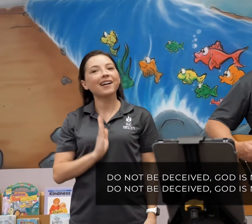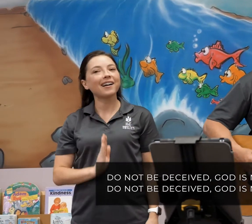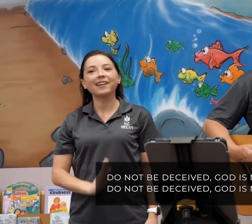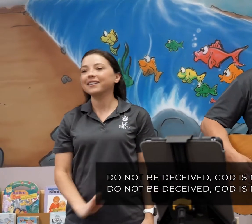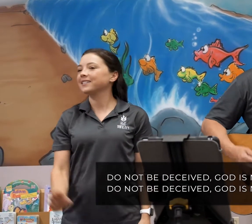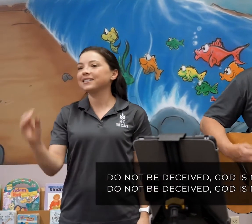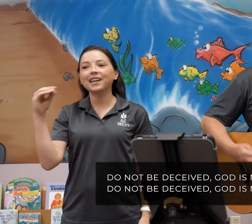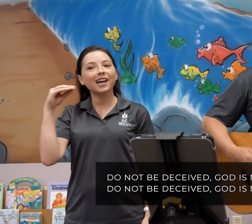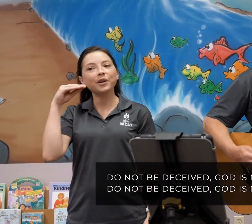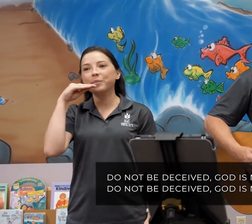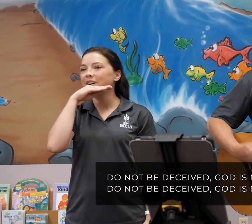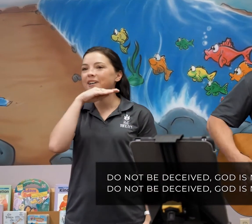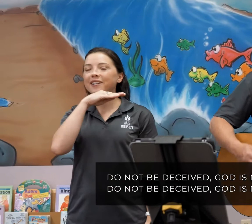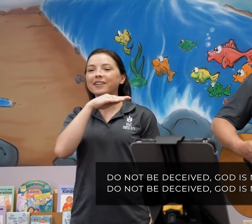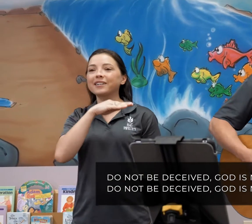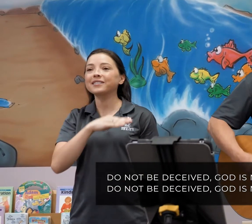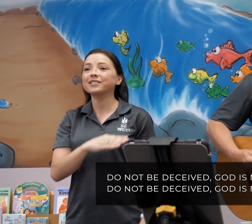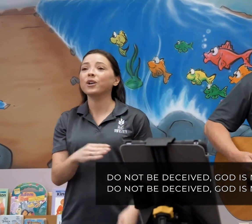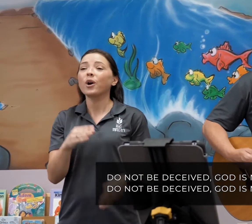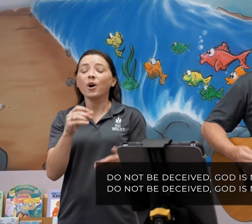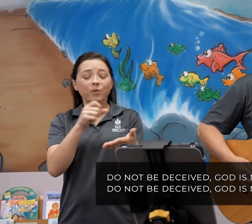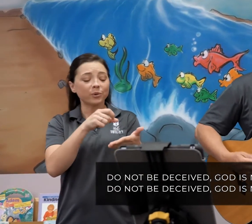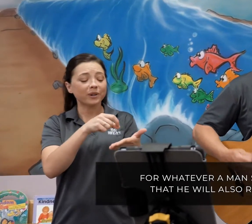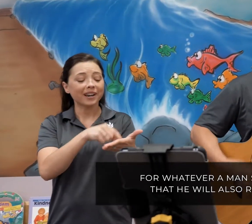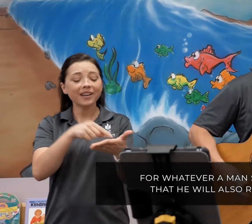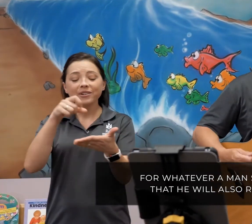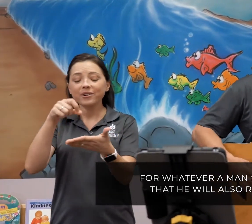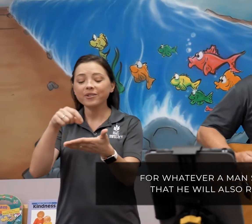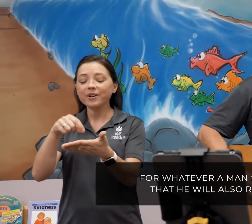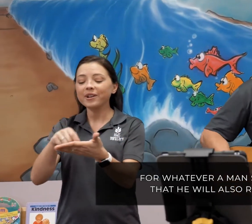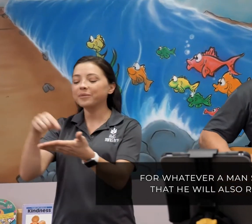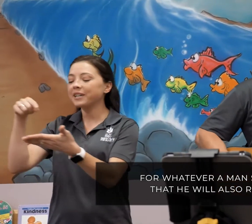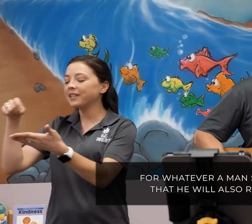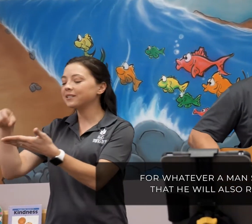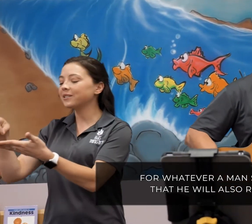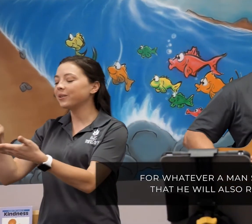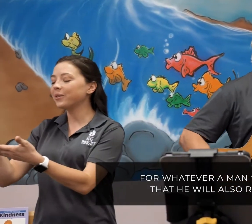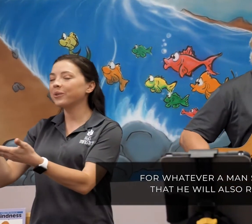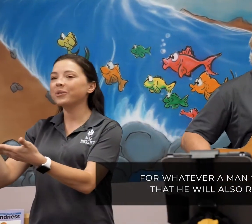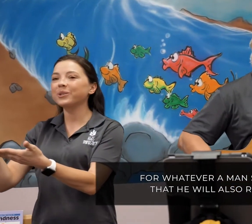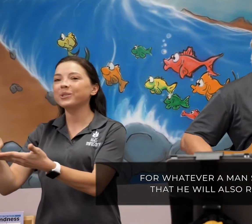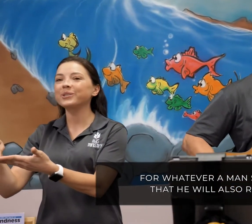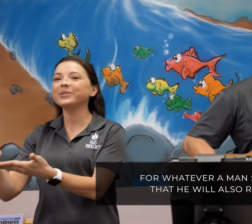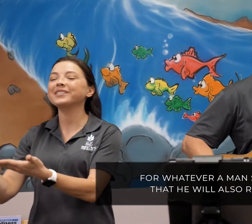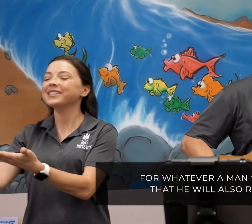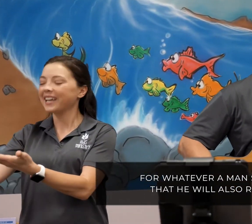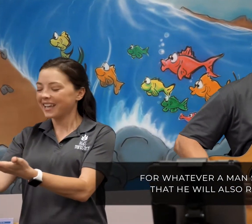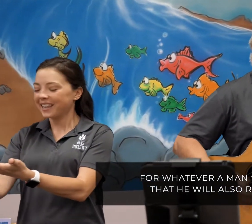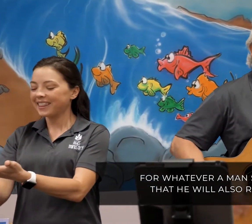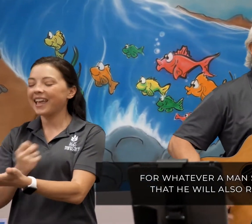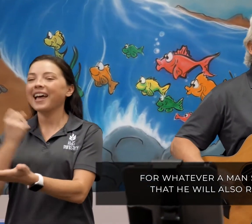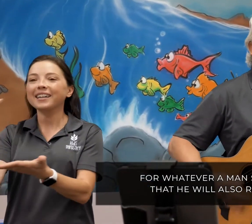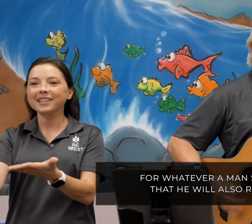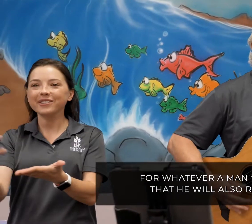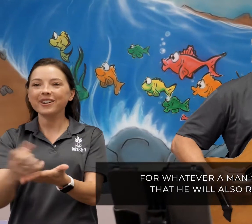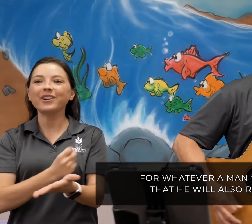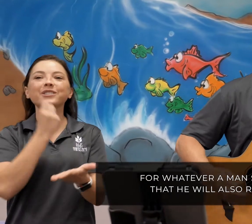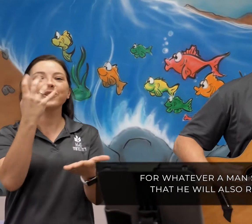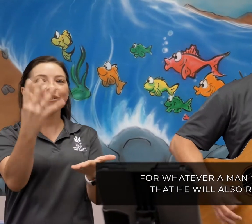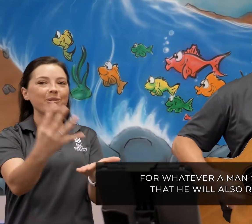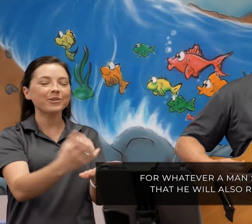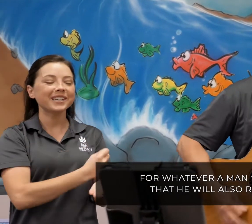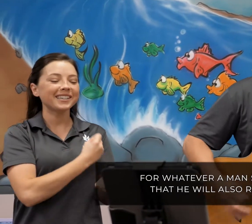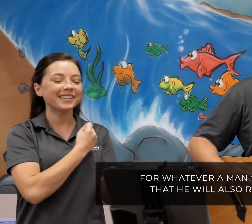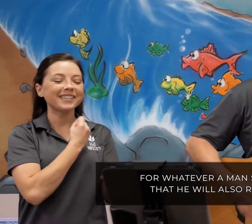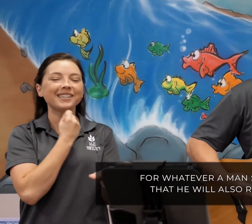God is not moth. For whatever our man sows, that he will